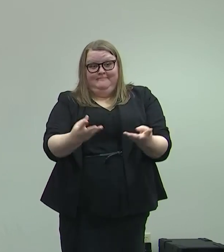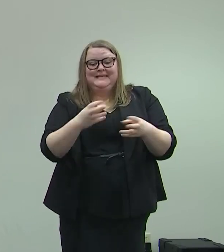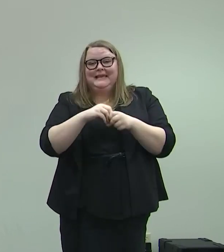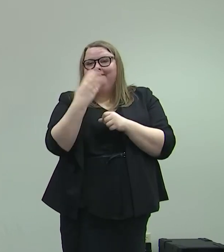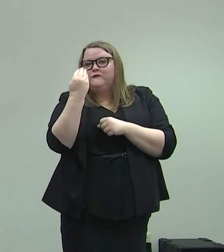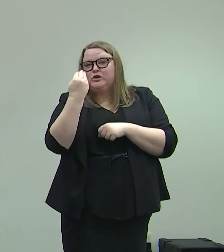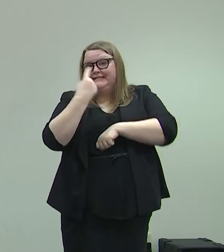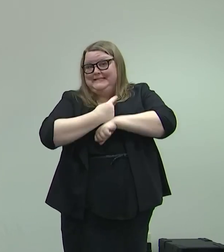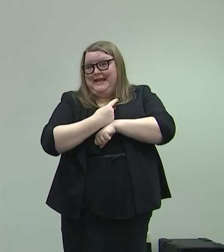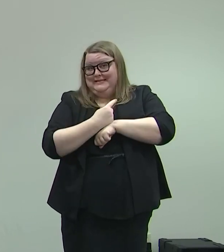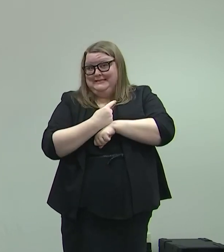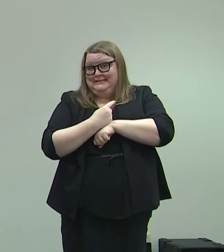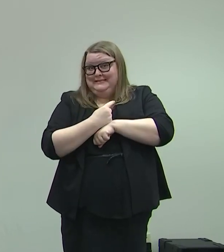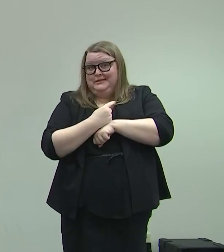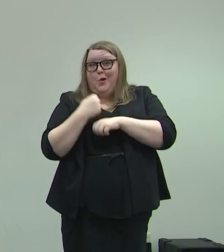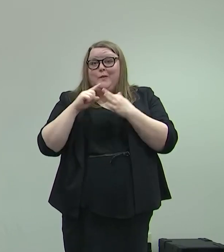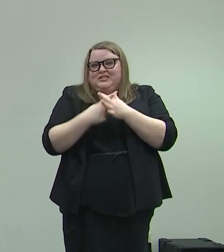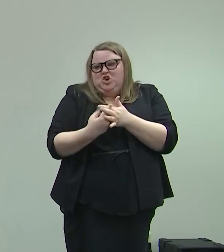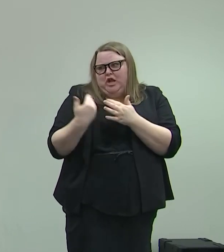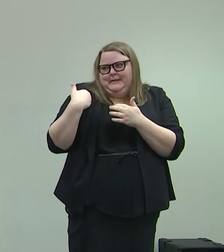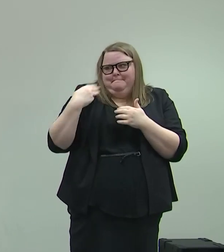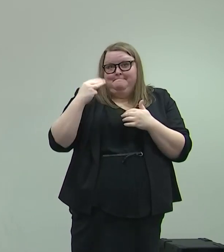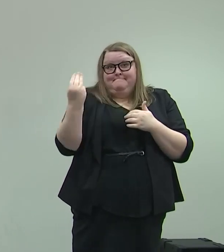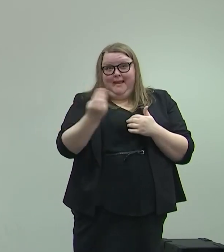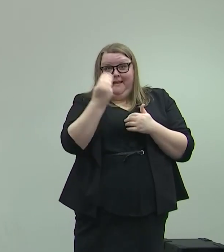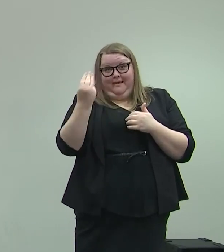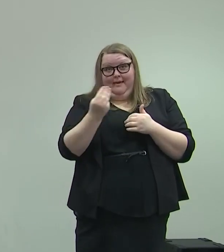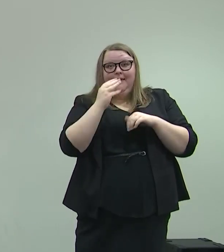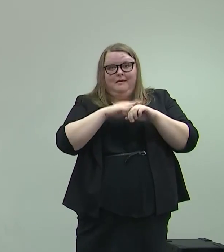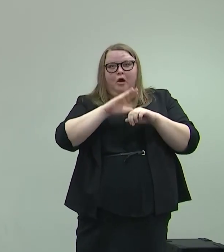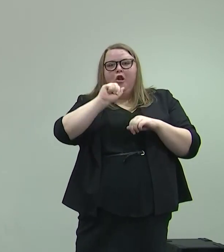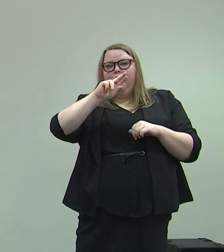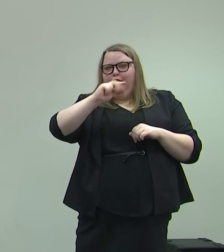14 days. We started on Monday, the 31st.